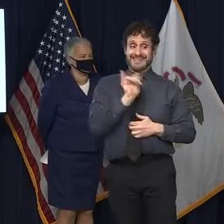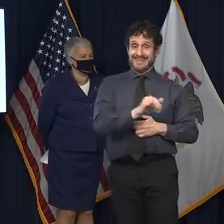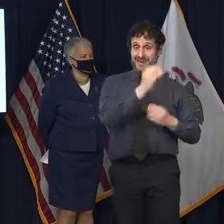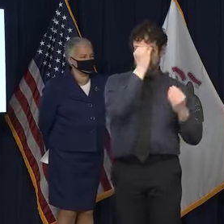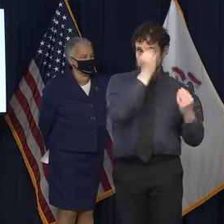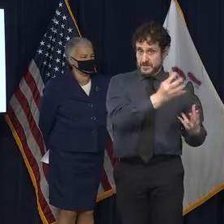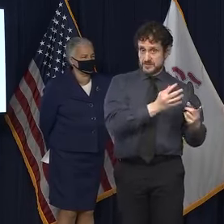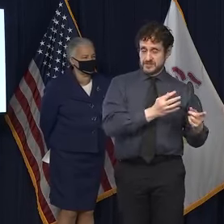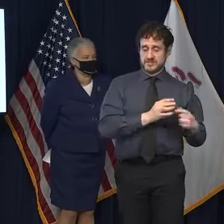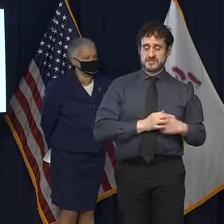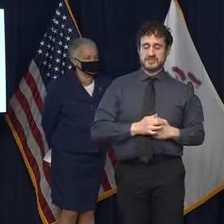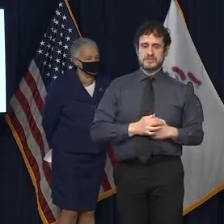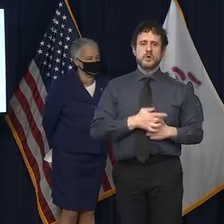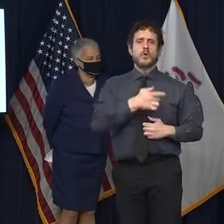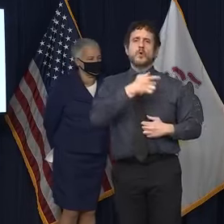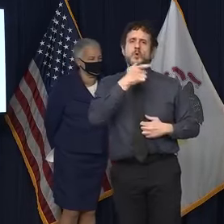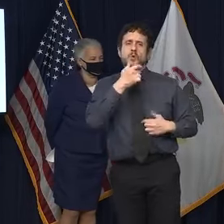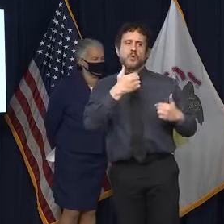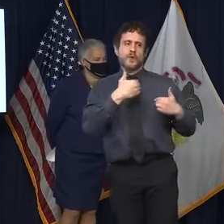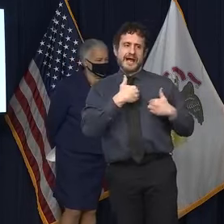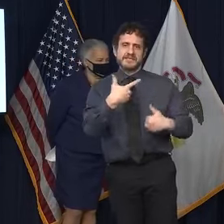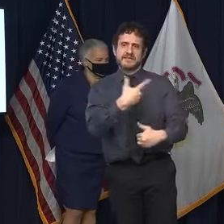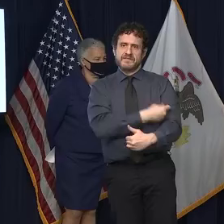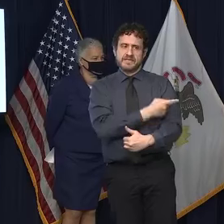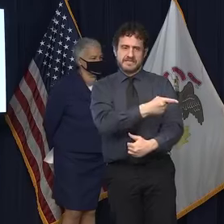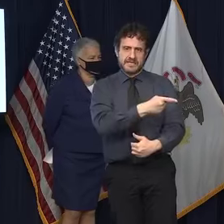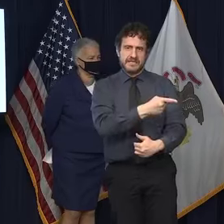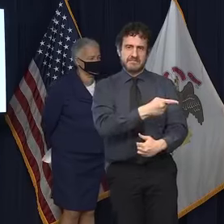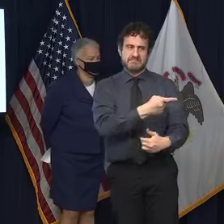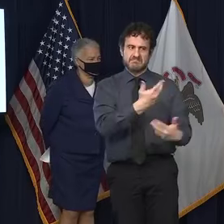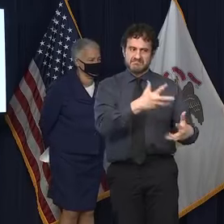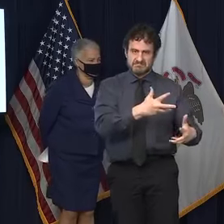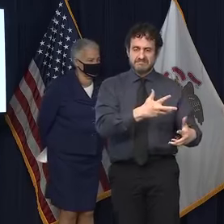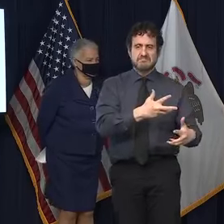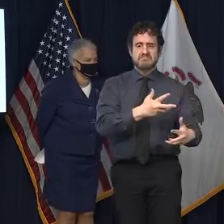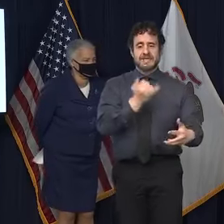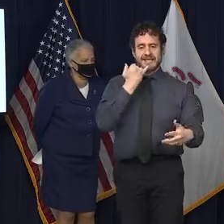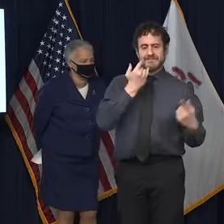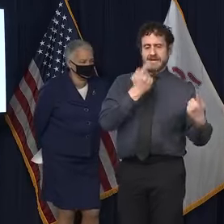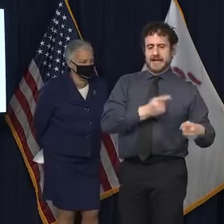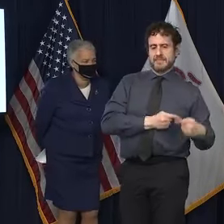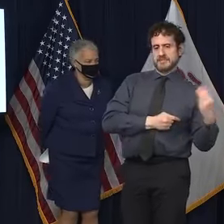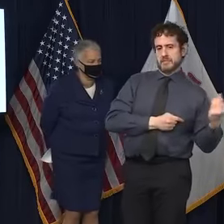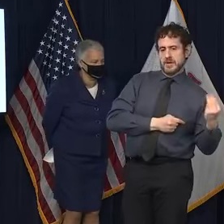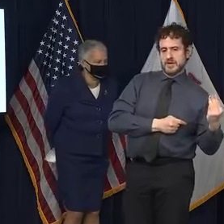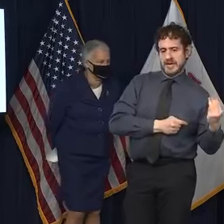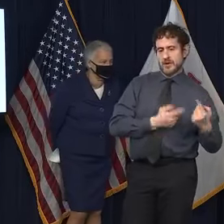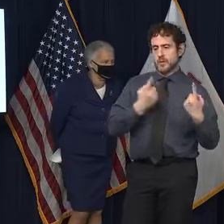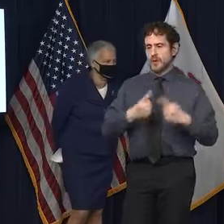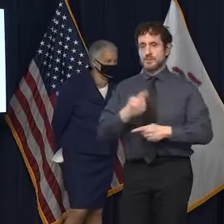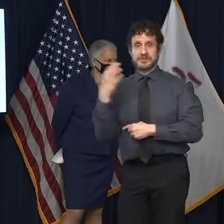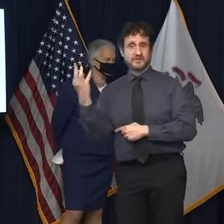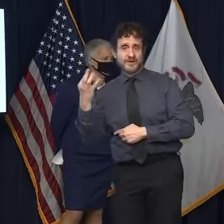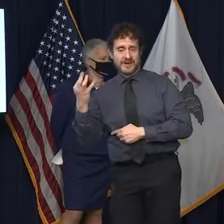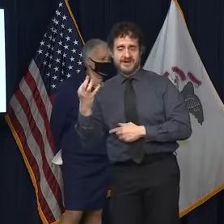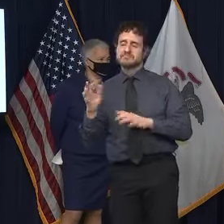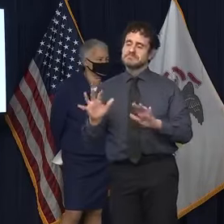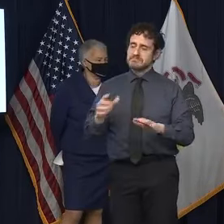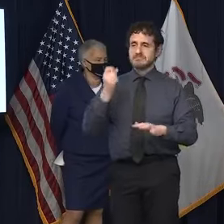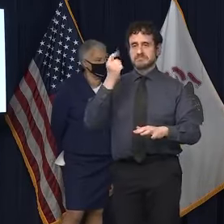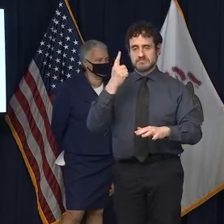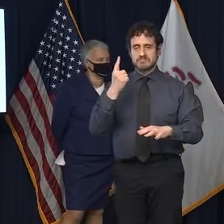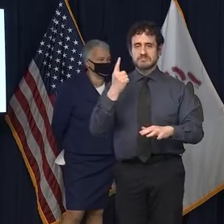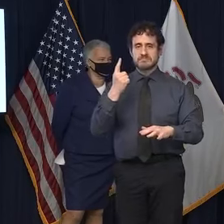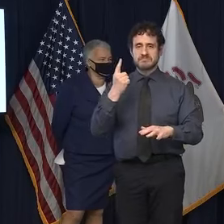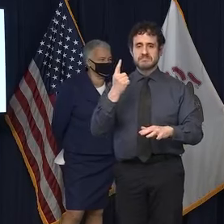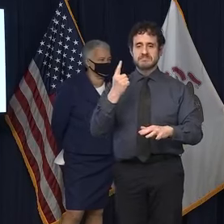the, in terms of who's getting the vaccines and whether it happens on Monday versus Friday. Please understand that the getting